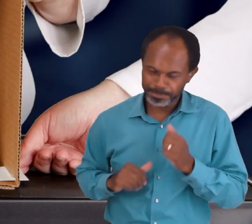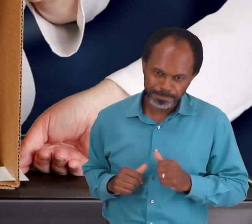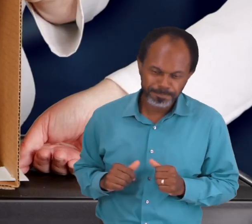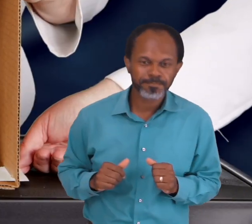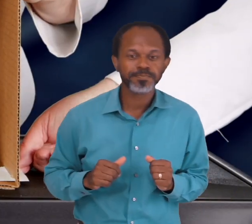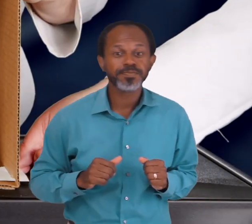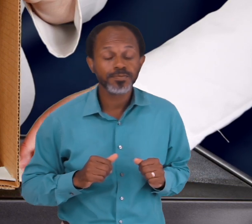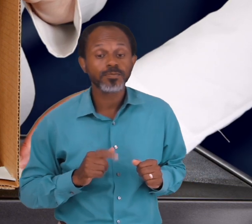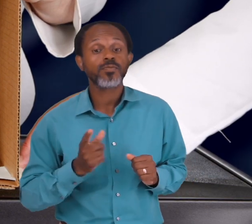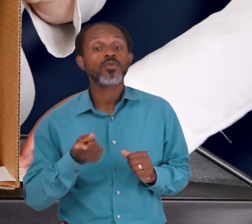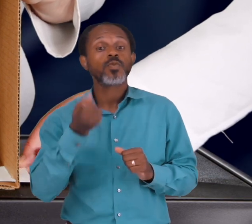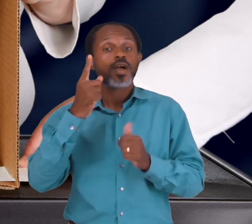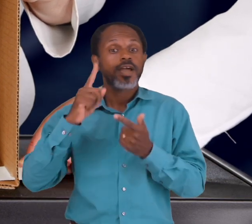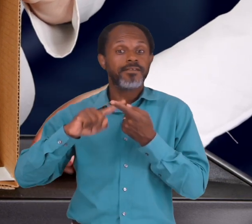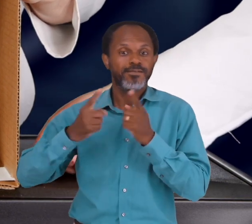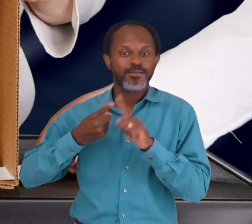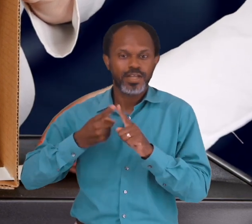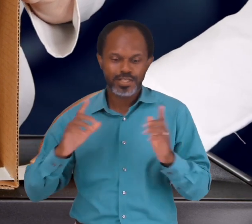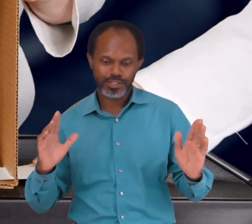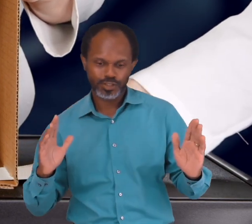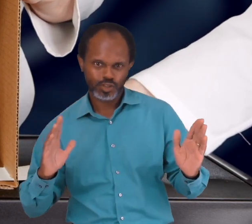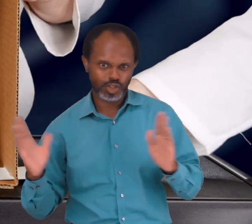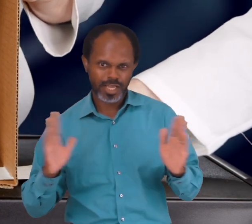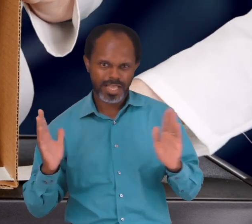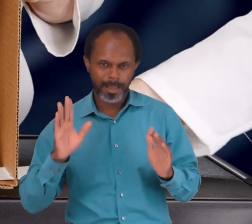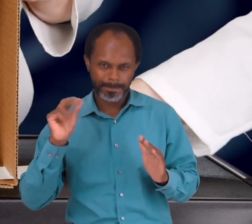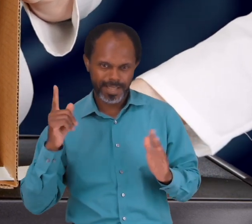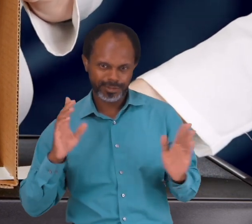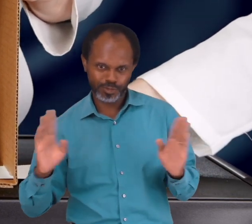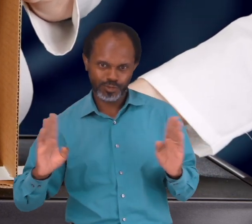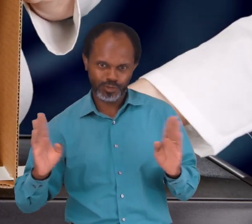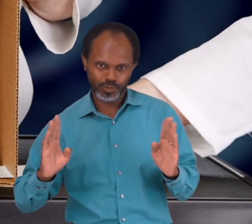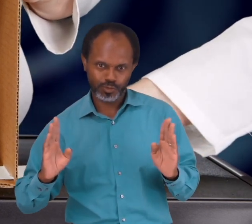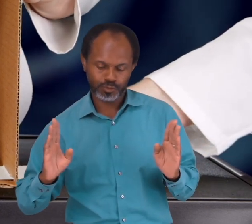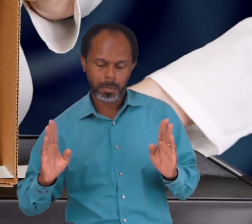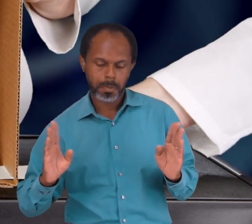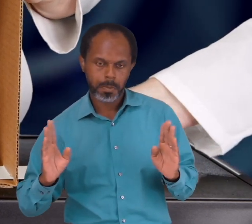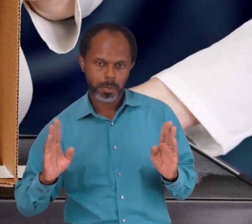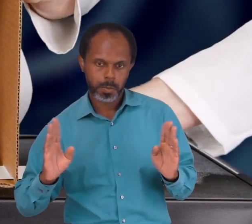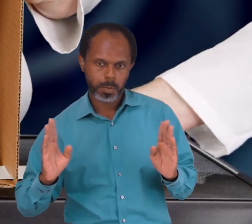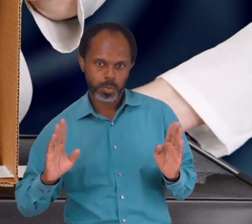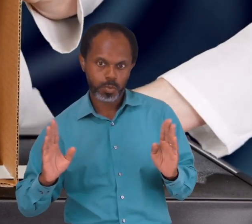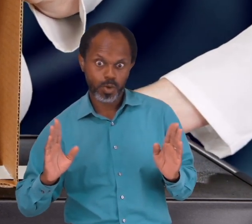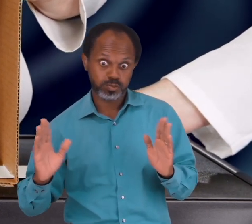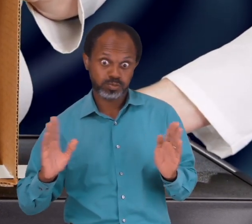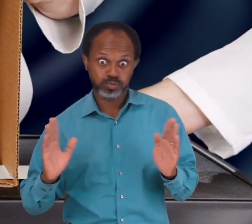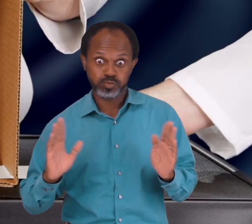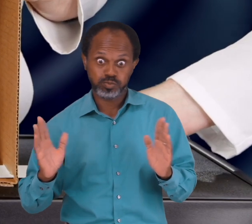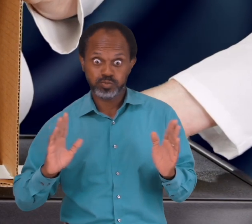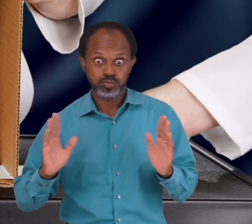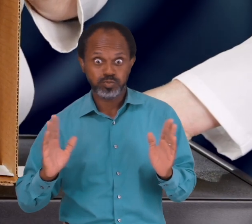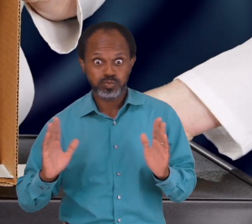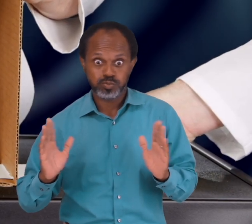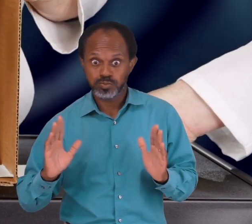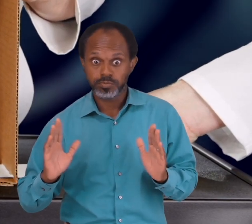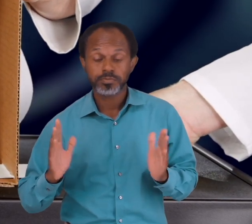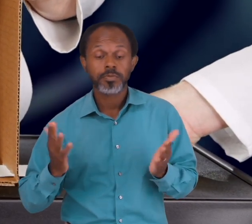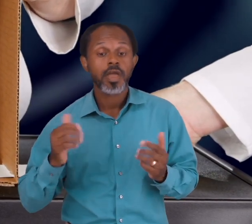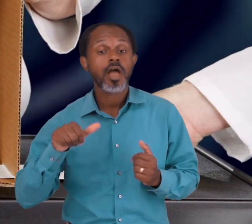friend shakes the box, alternating between hard and soft and slow and fast, while the other friend